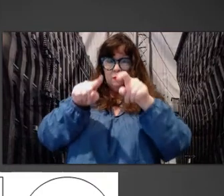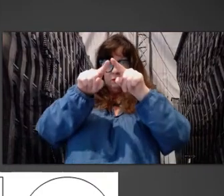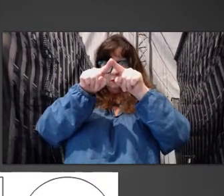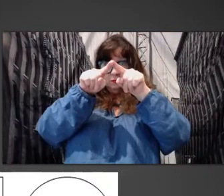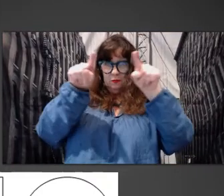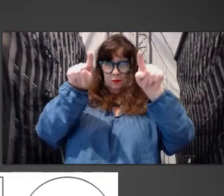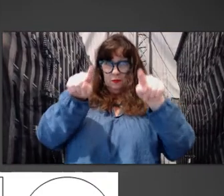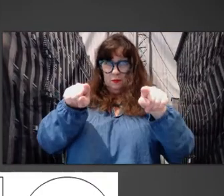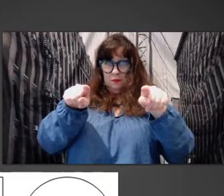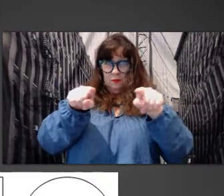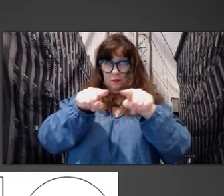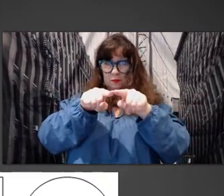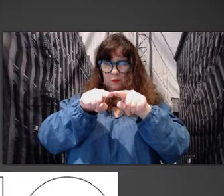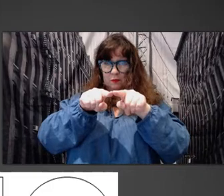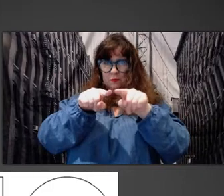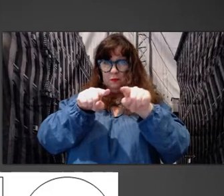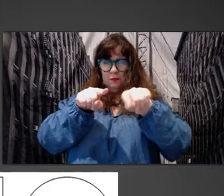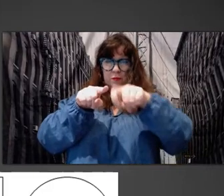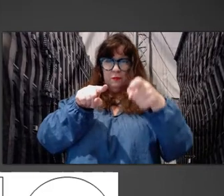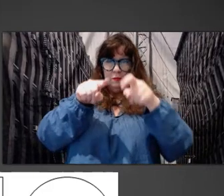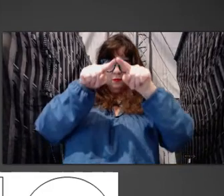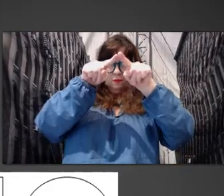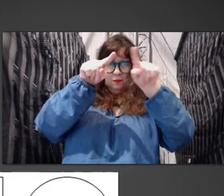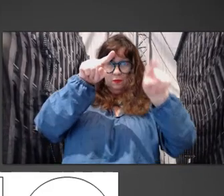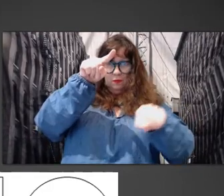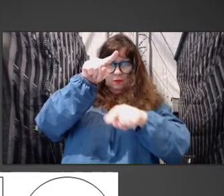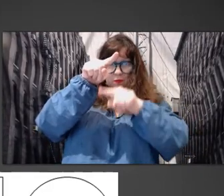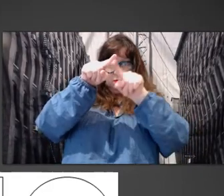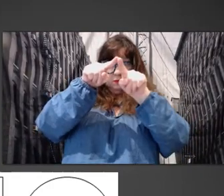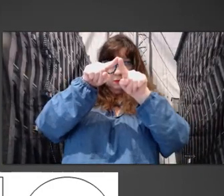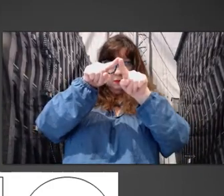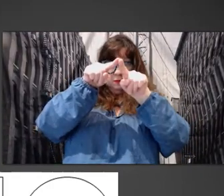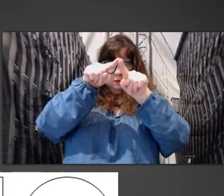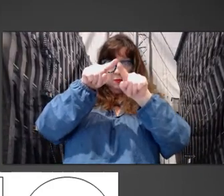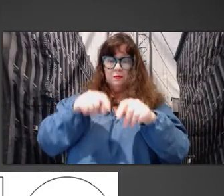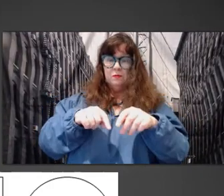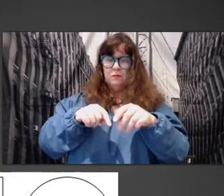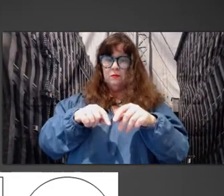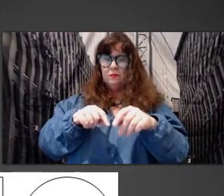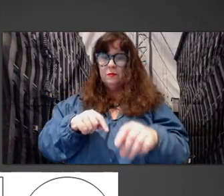Next, square, and next, circle.